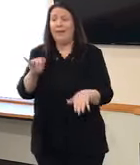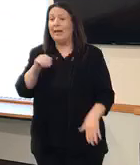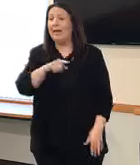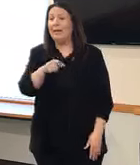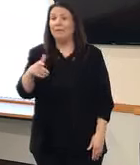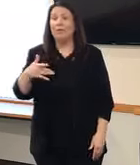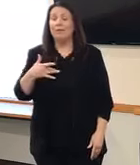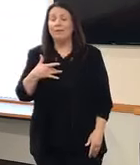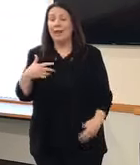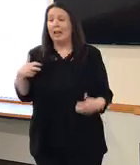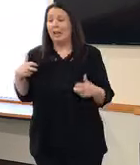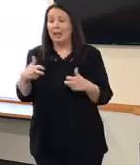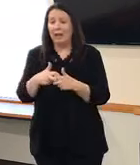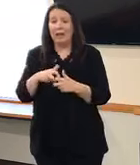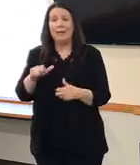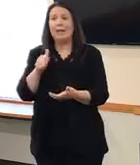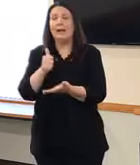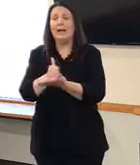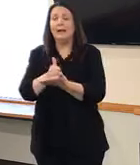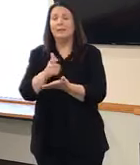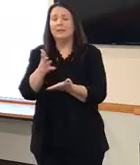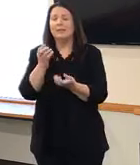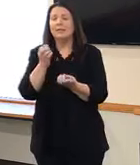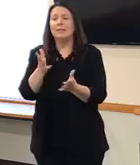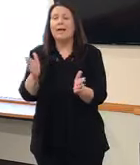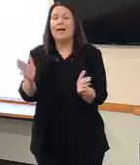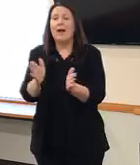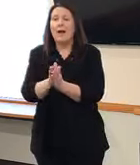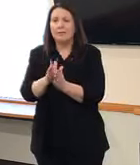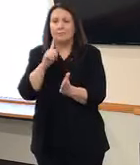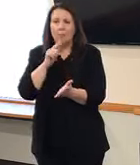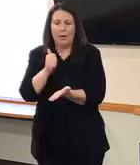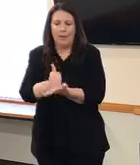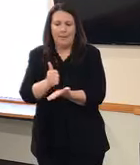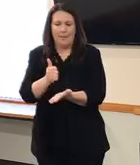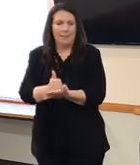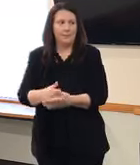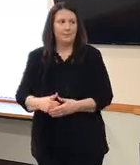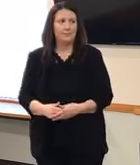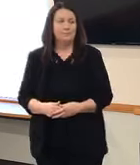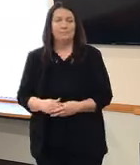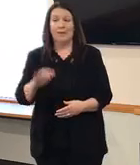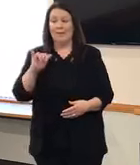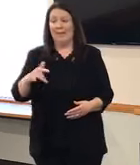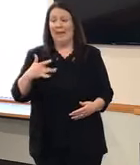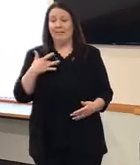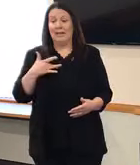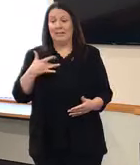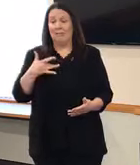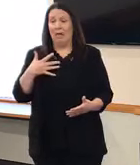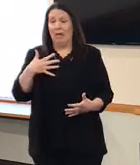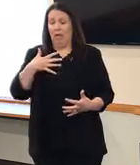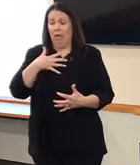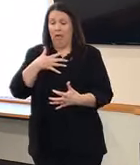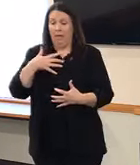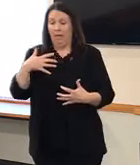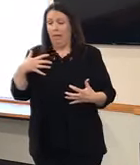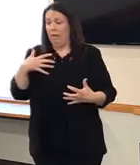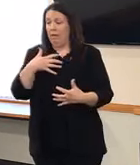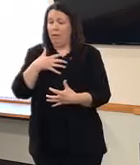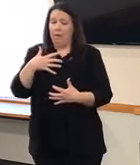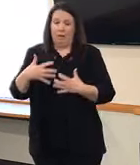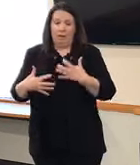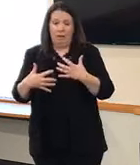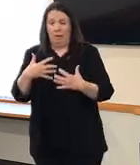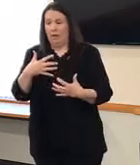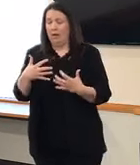help, ask for it. These are very normal feelings to have and know that you're not alone and having them